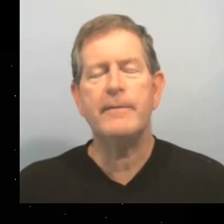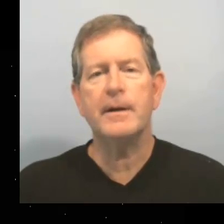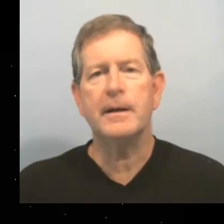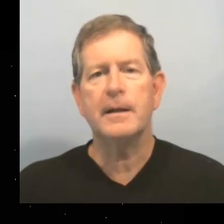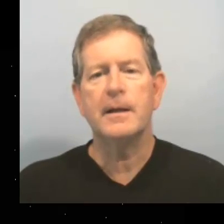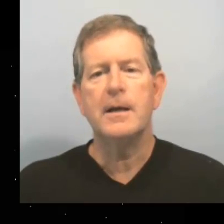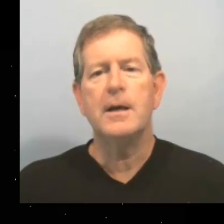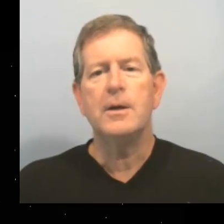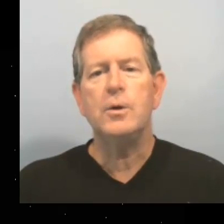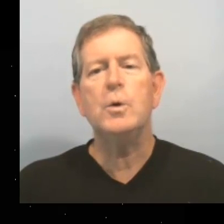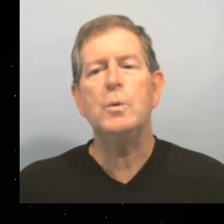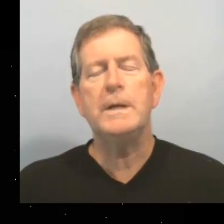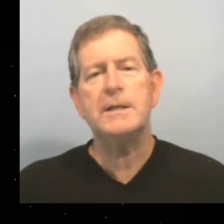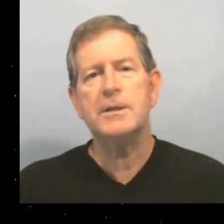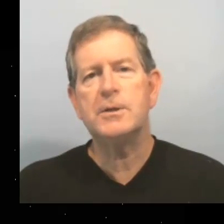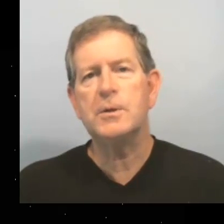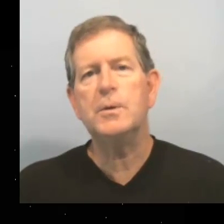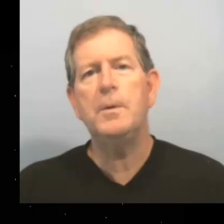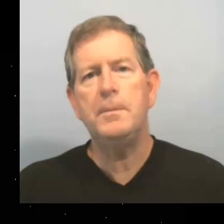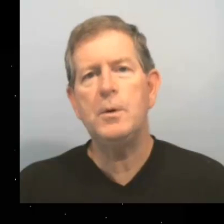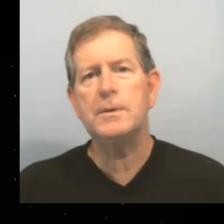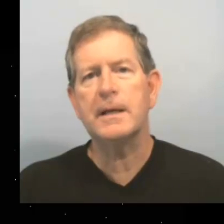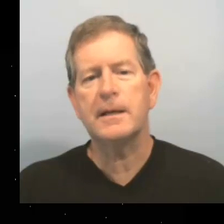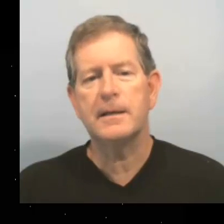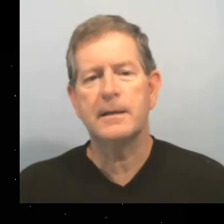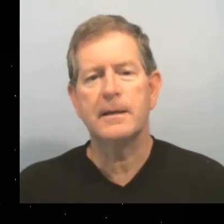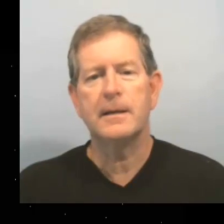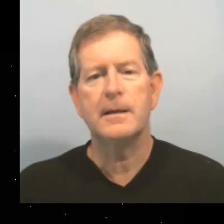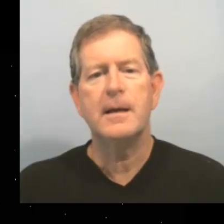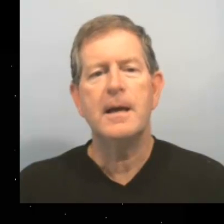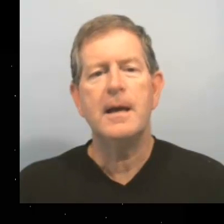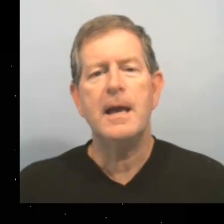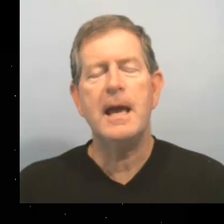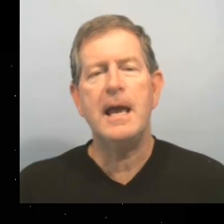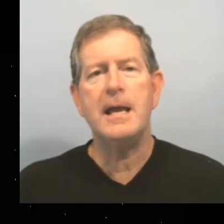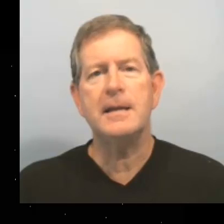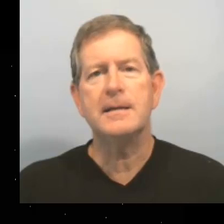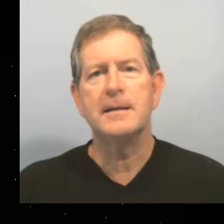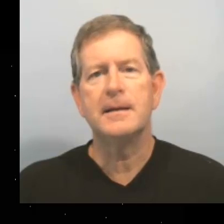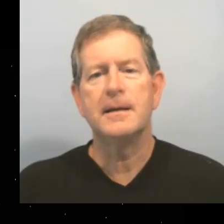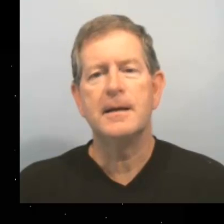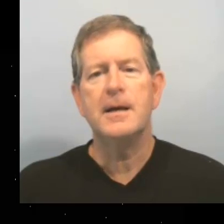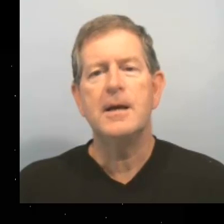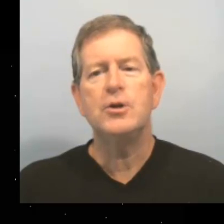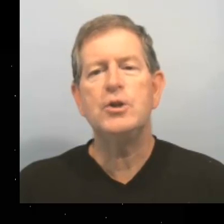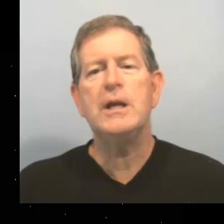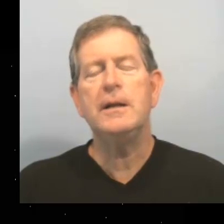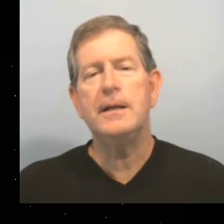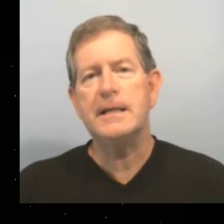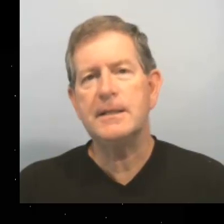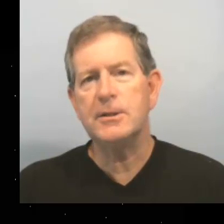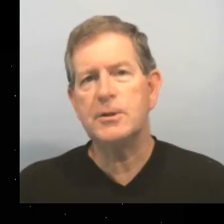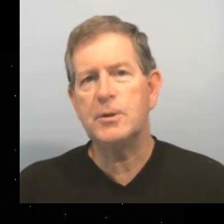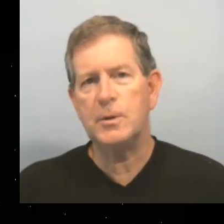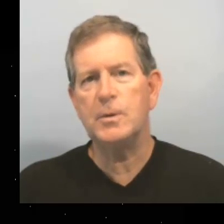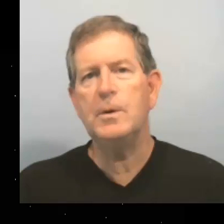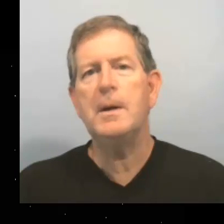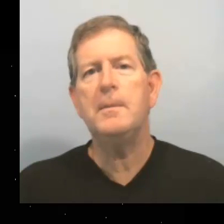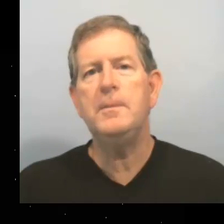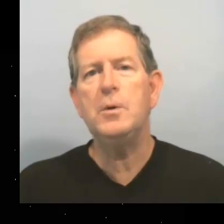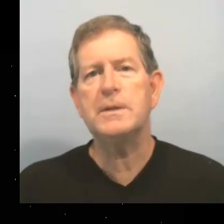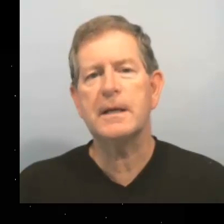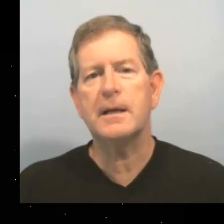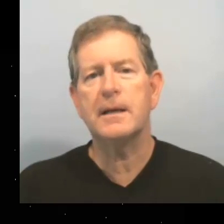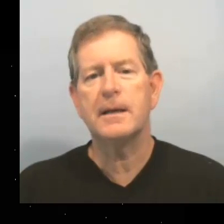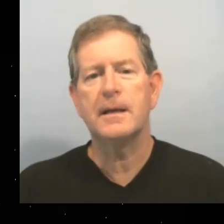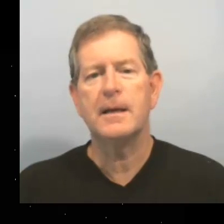7. You listen to music. 8. She listens to